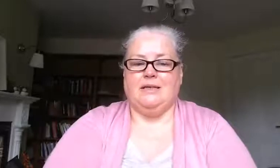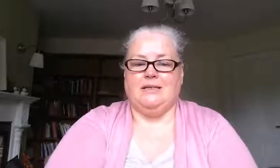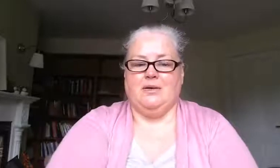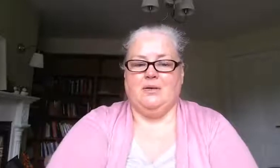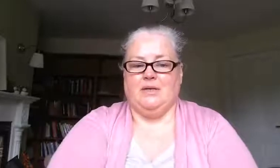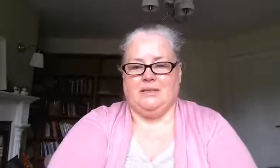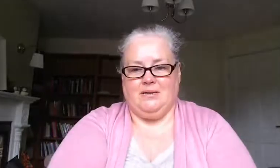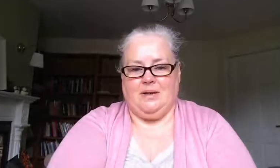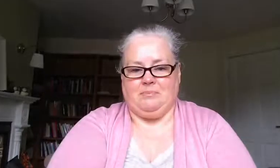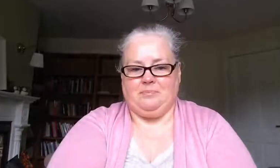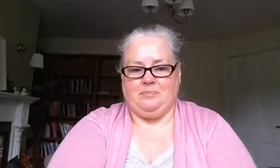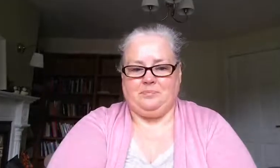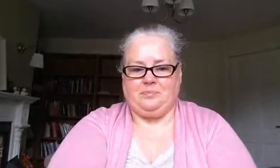saturday i'll see you all again next